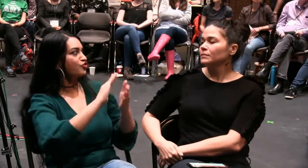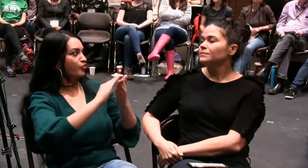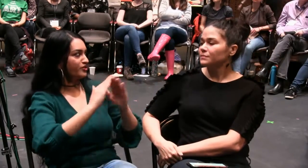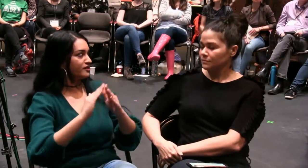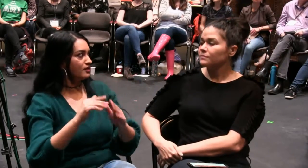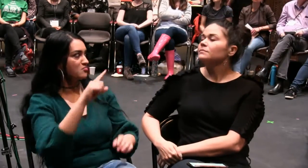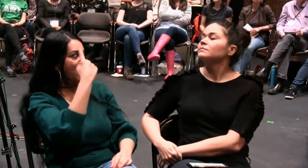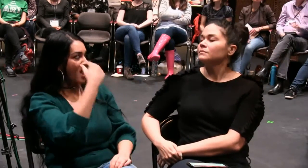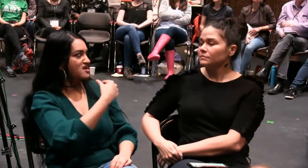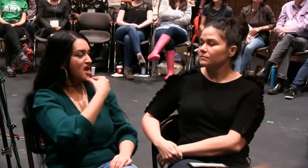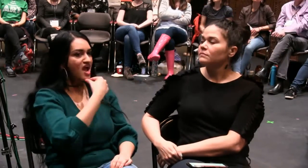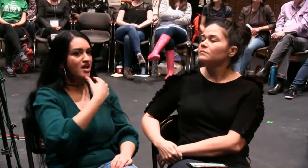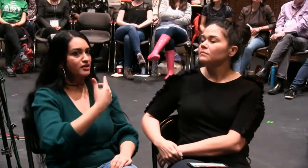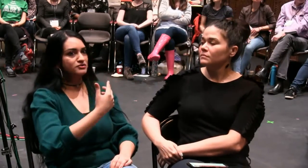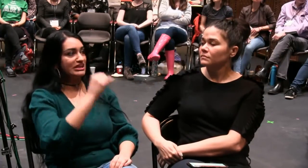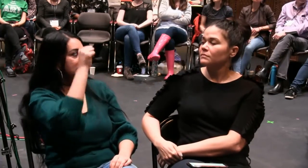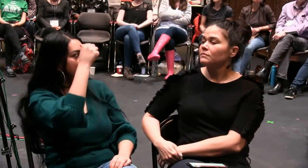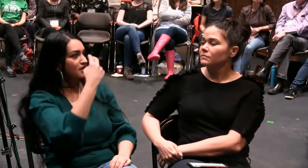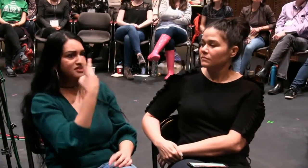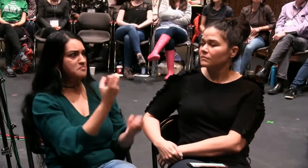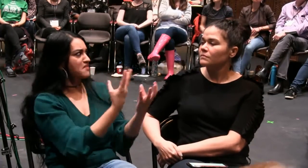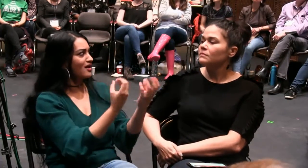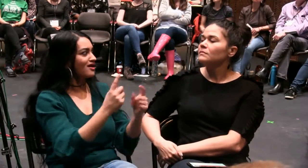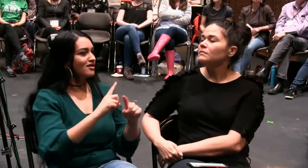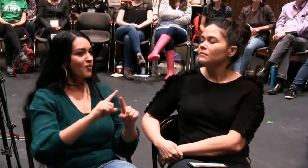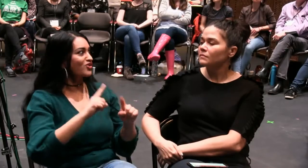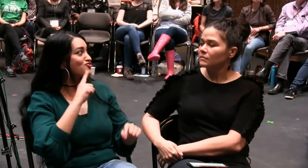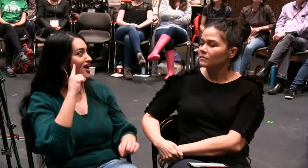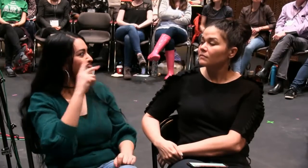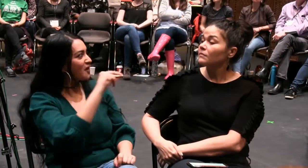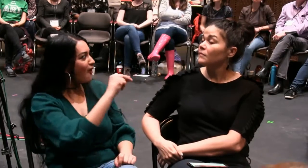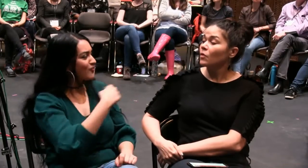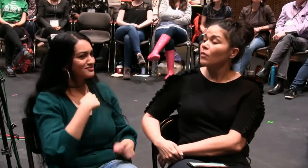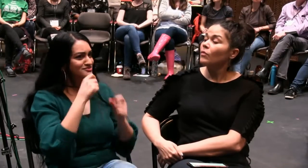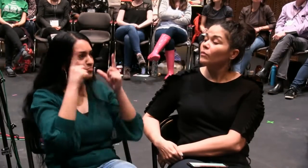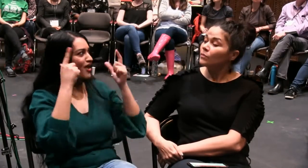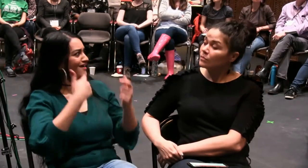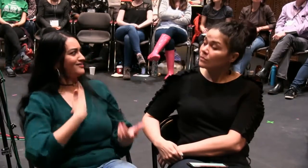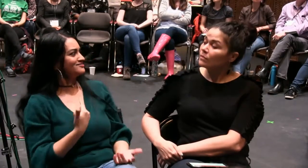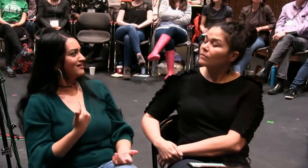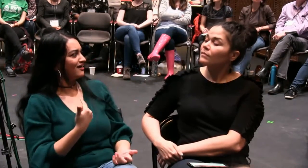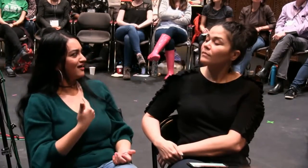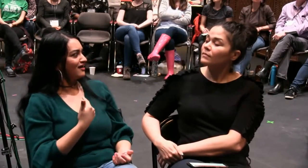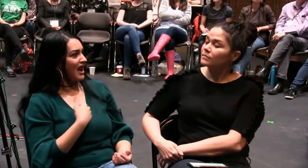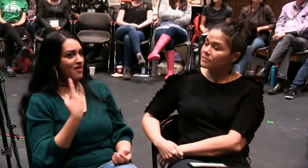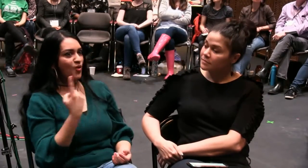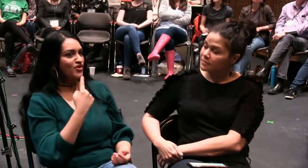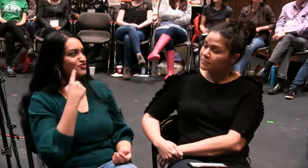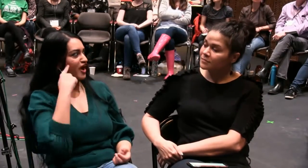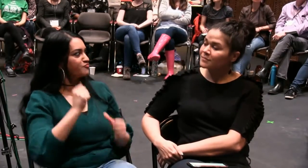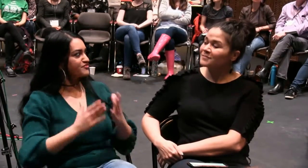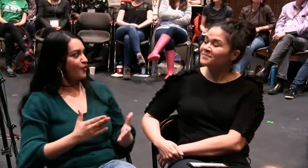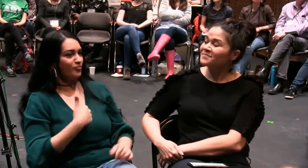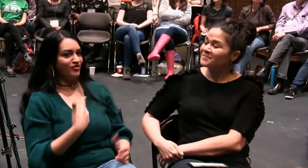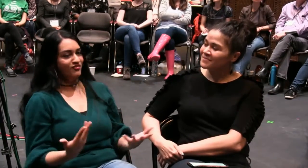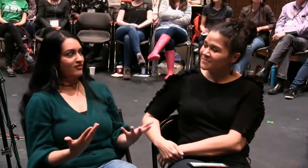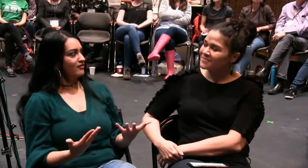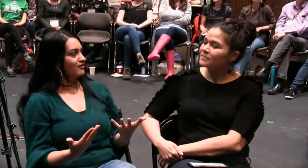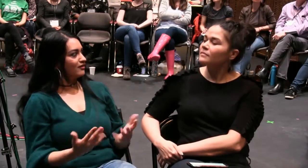And my point is, Indian, black, gay, all kinds of groups have been represented, but